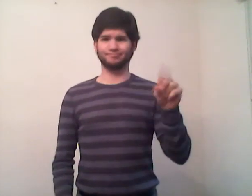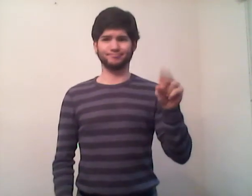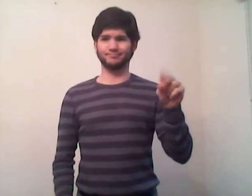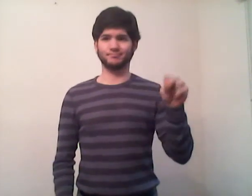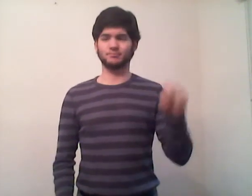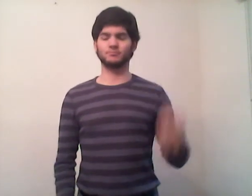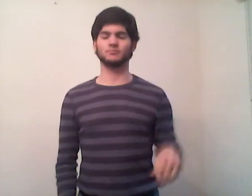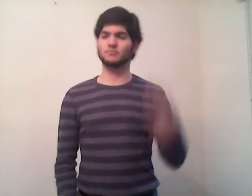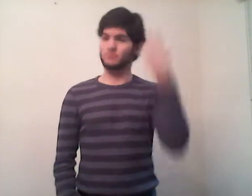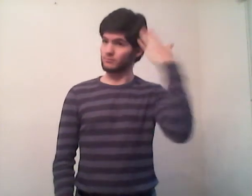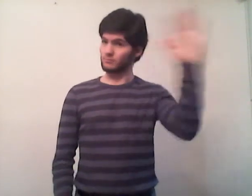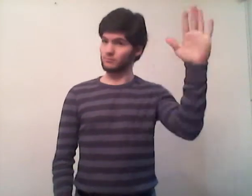Hello,